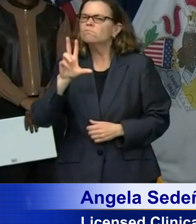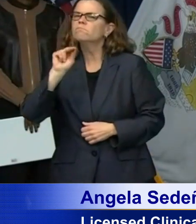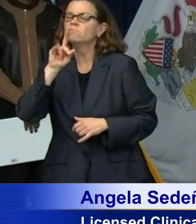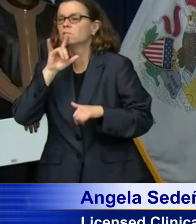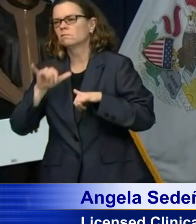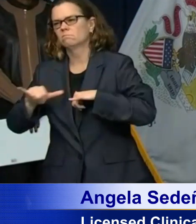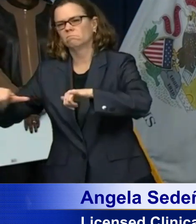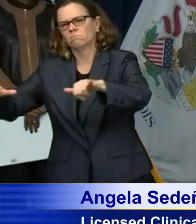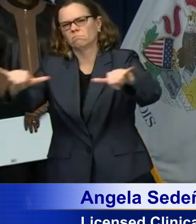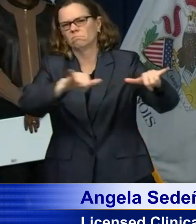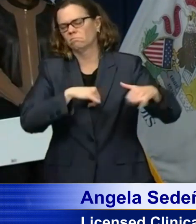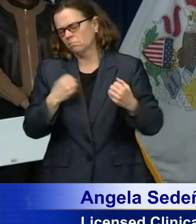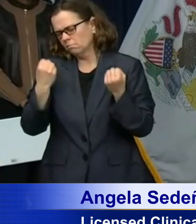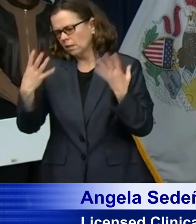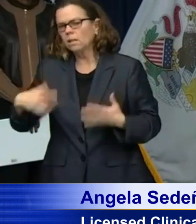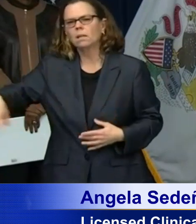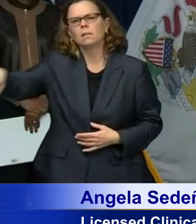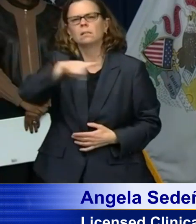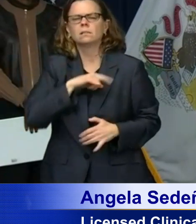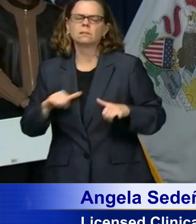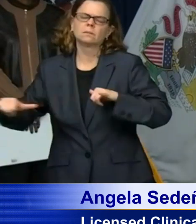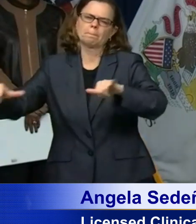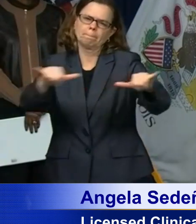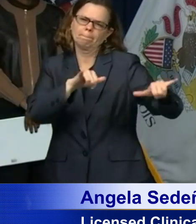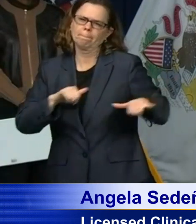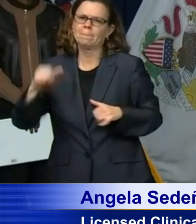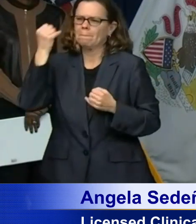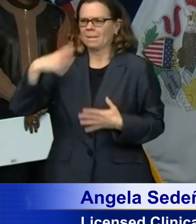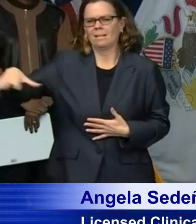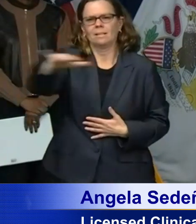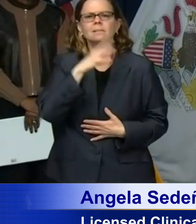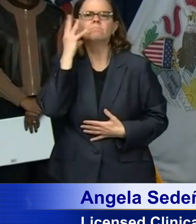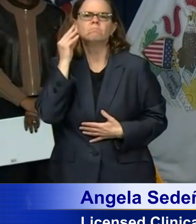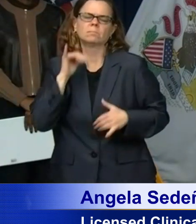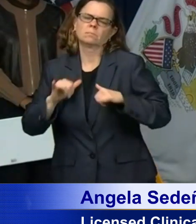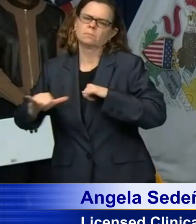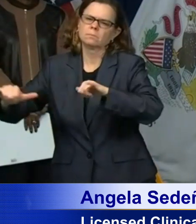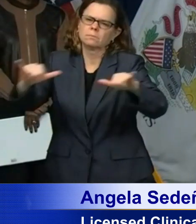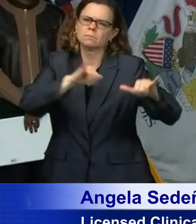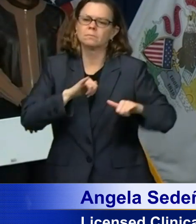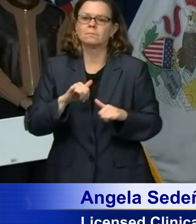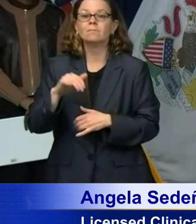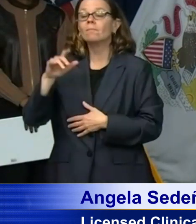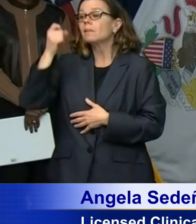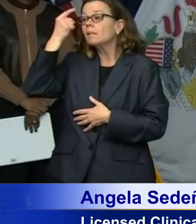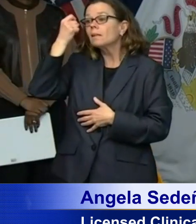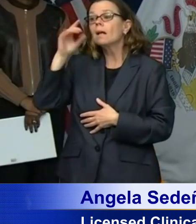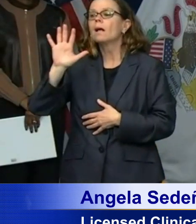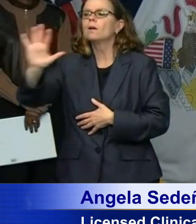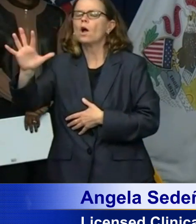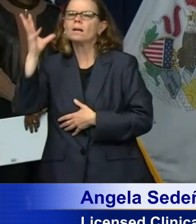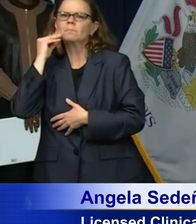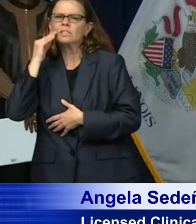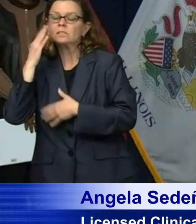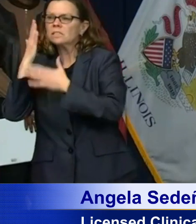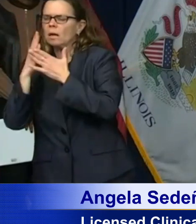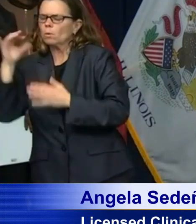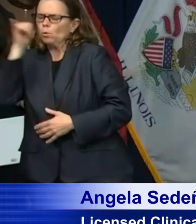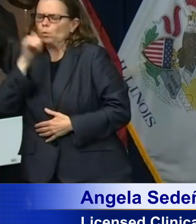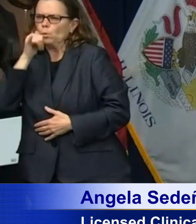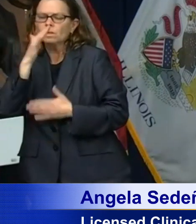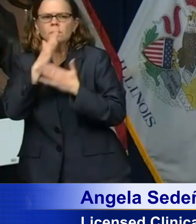together even as we are impacted in different ways be assured thanks to our community and local leaders